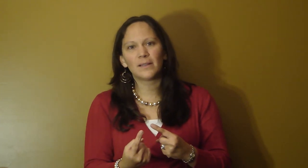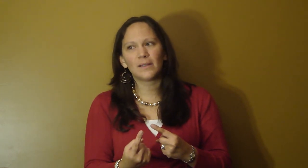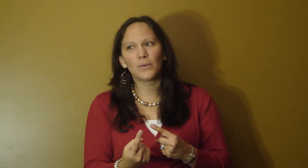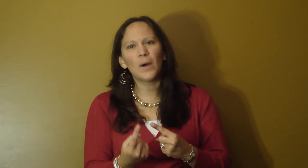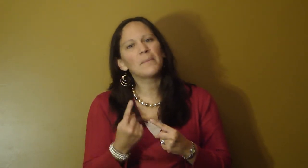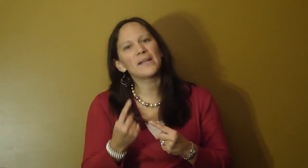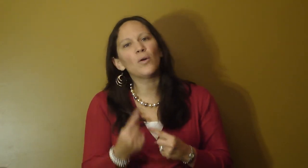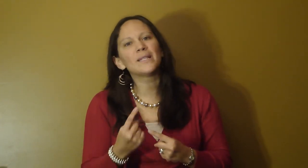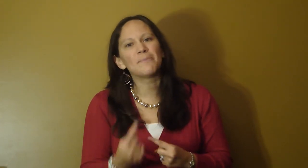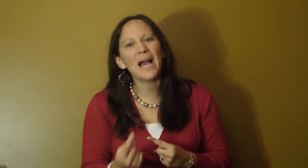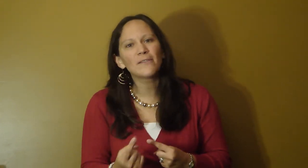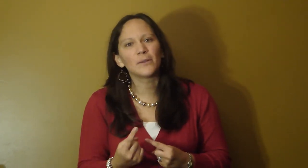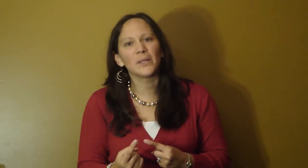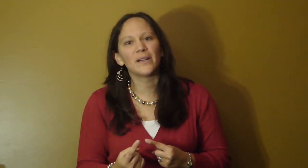What might hold us back from love?